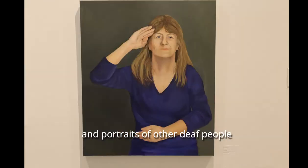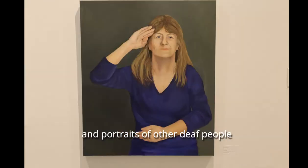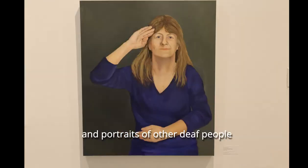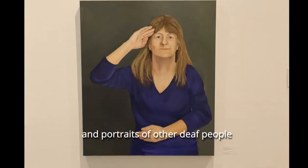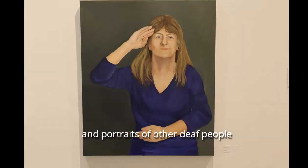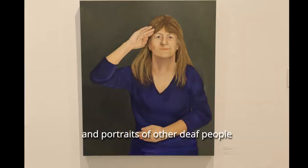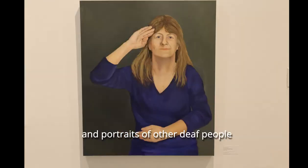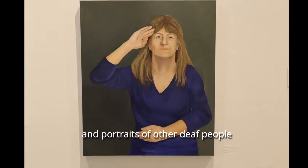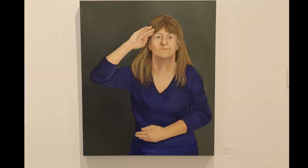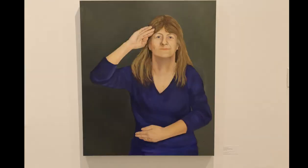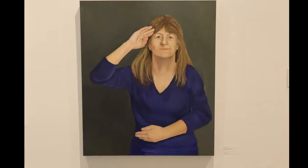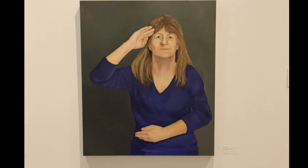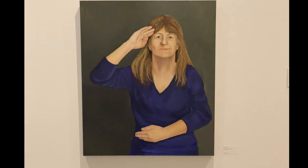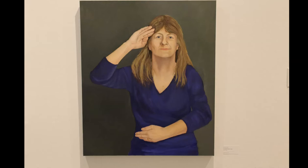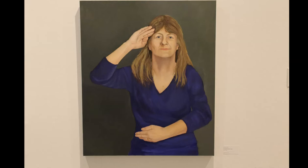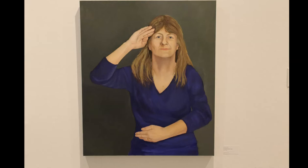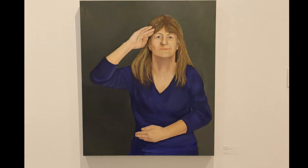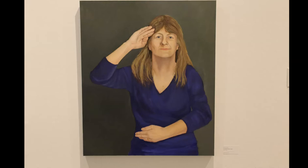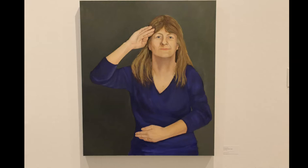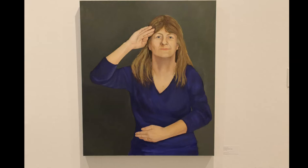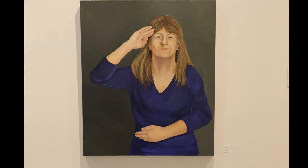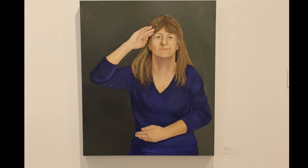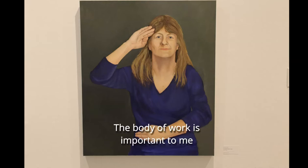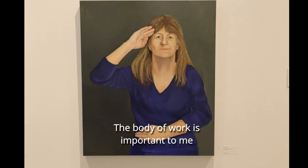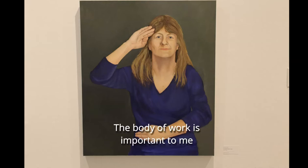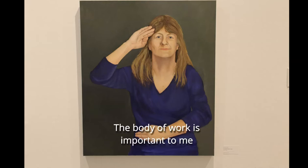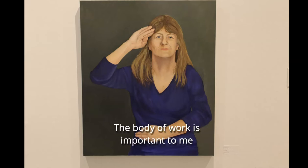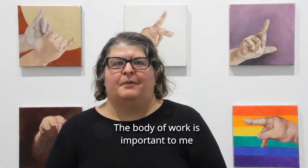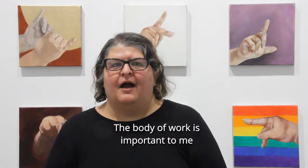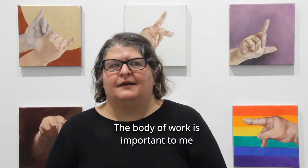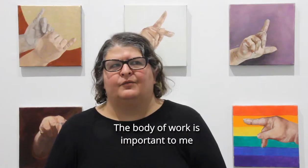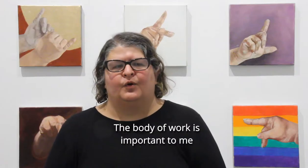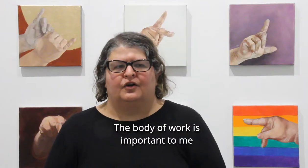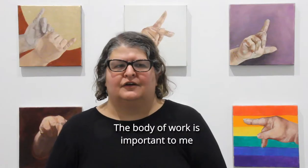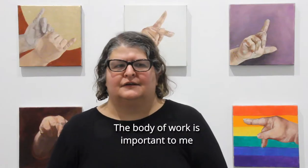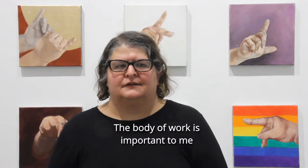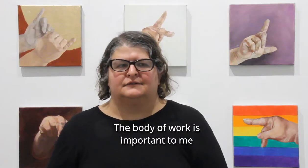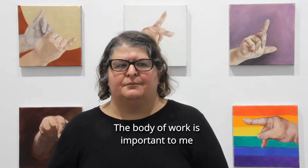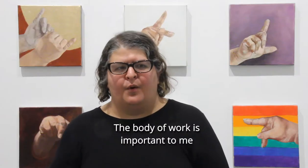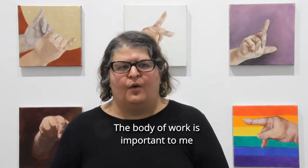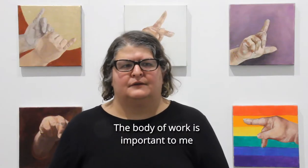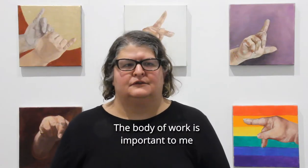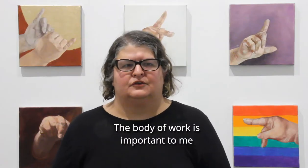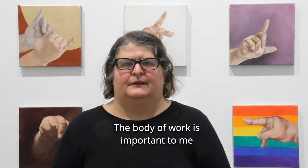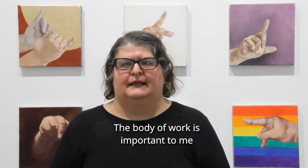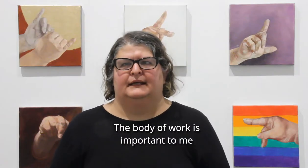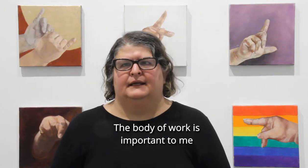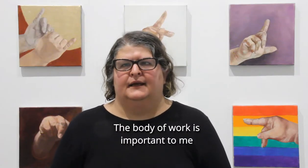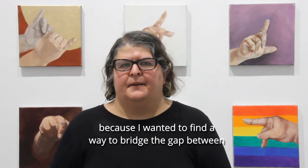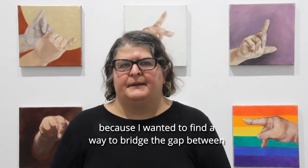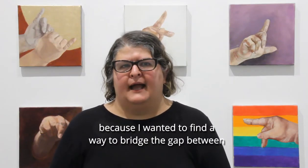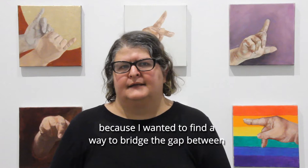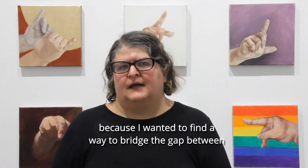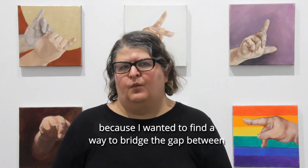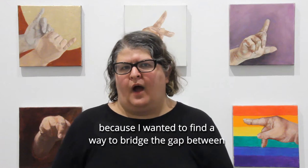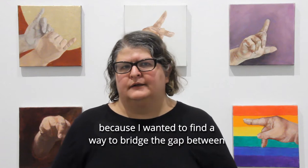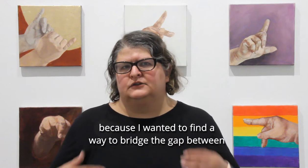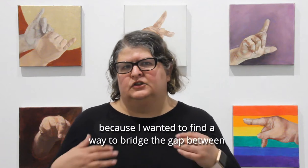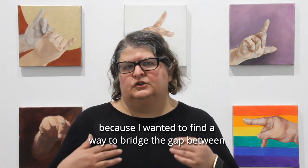deaf people. Um, the body of work is important to me because I wanted to